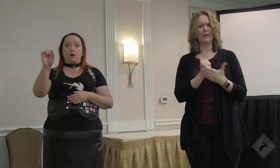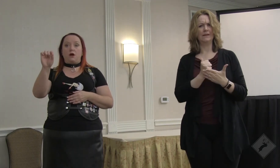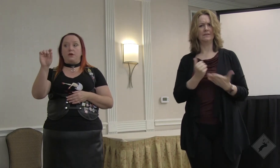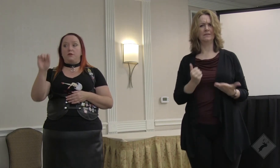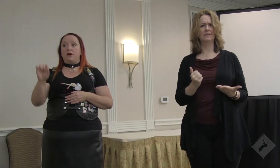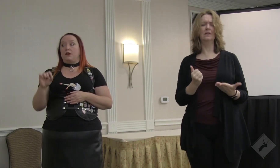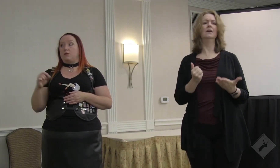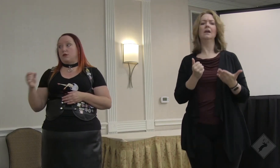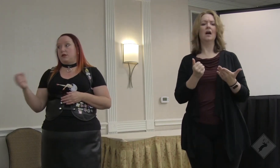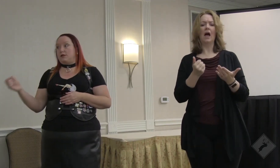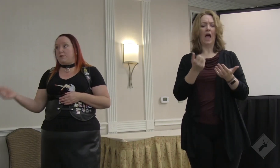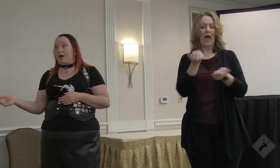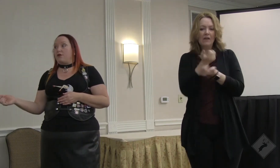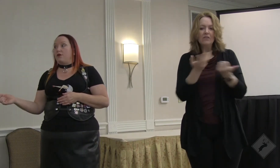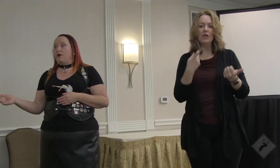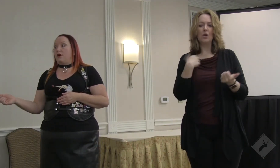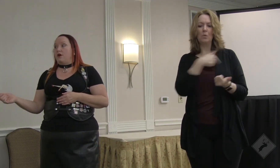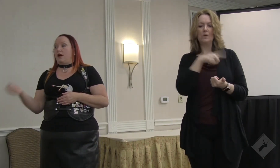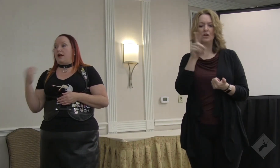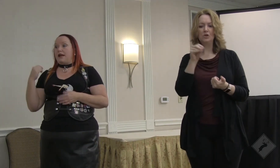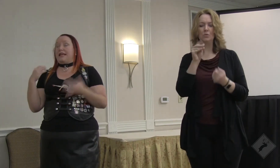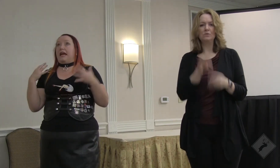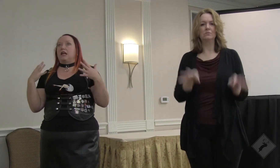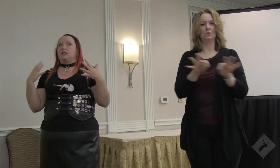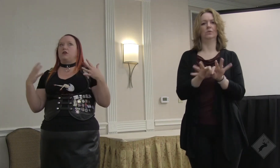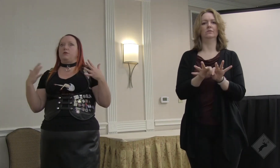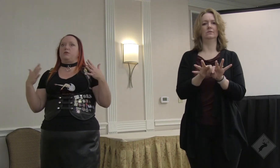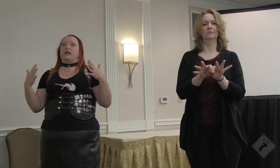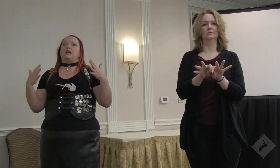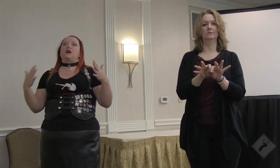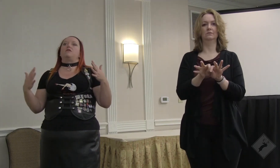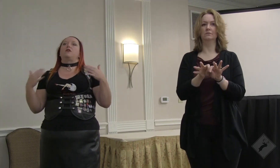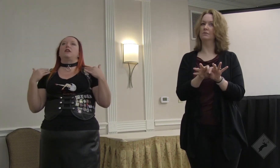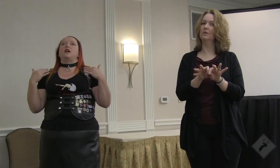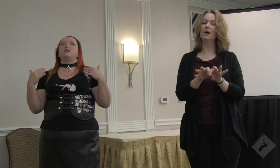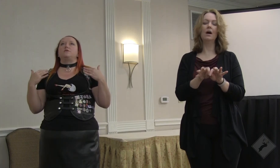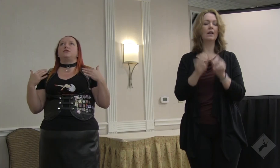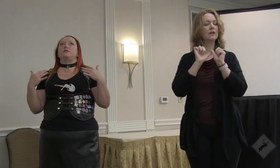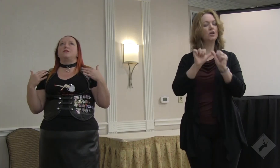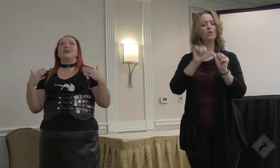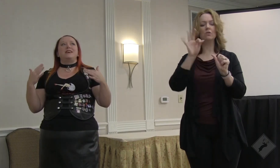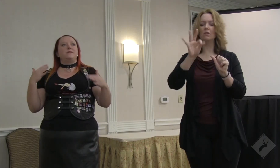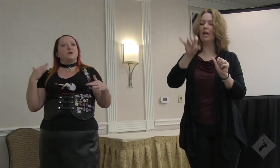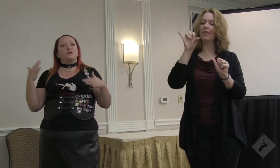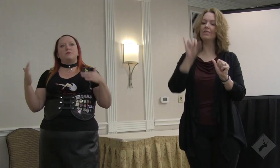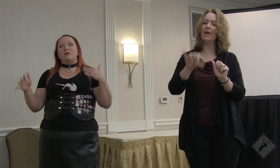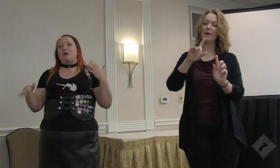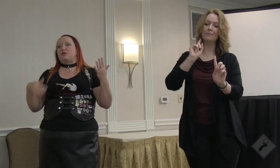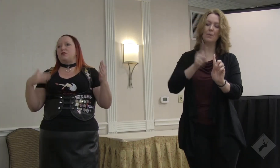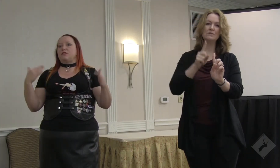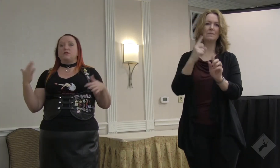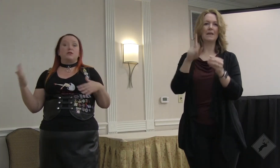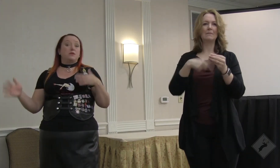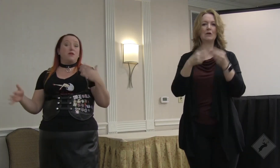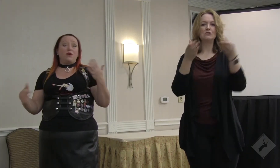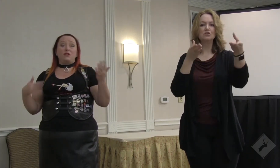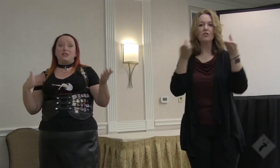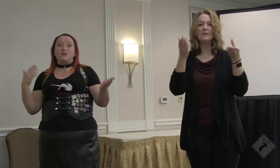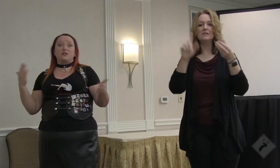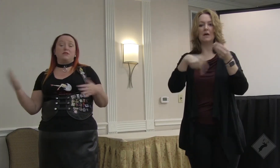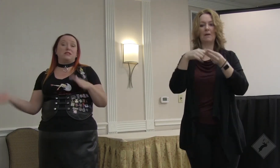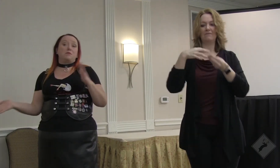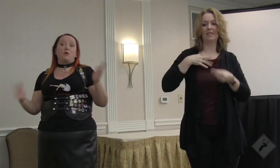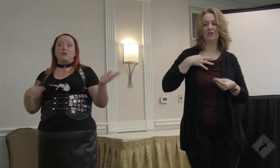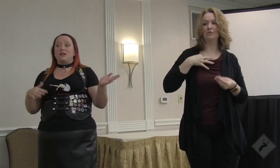smallest drop in the bucket really does matter. And I cannot tell people that enough. And not to mention, there's something about service, there's something about